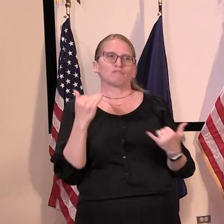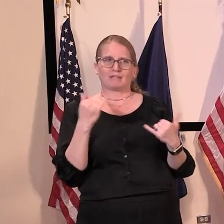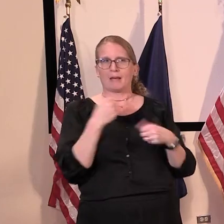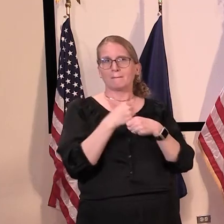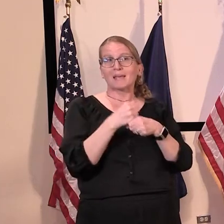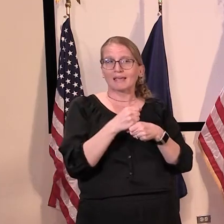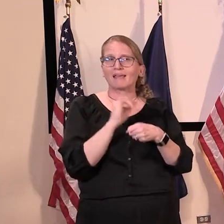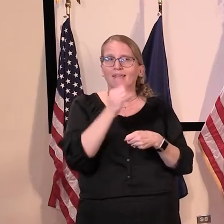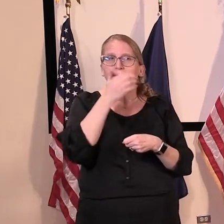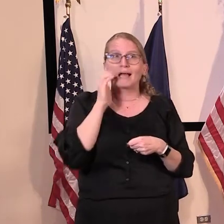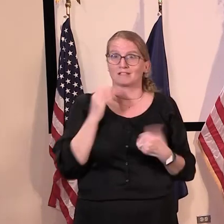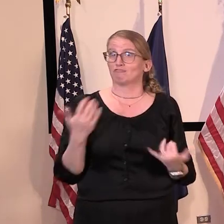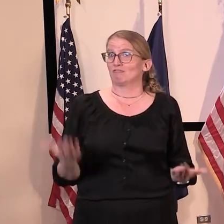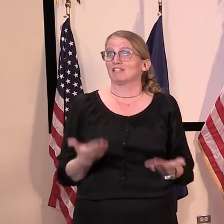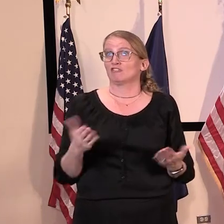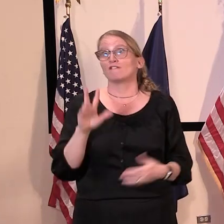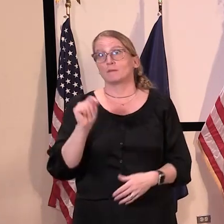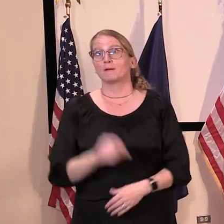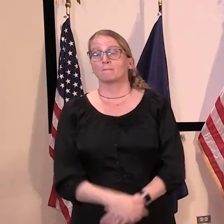uh, right here in the state.